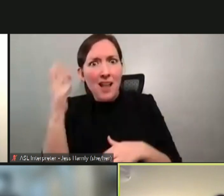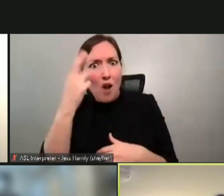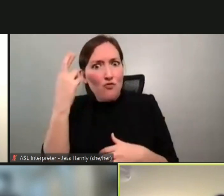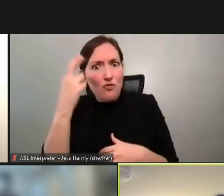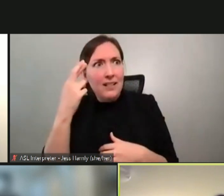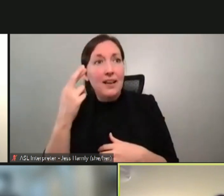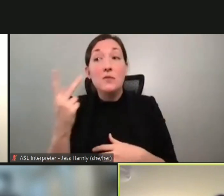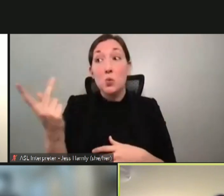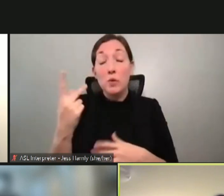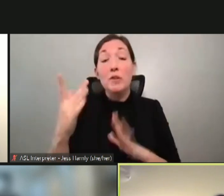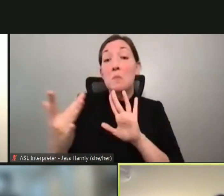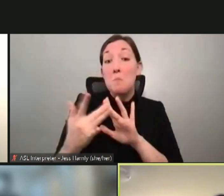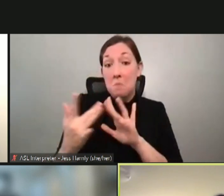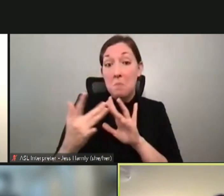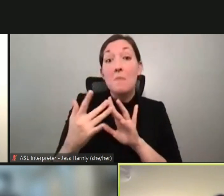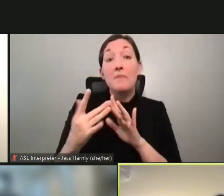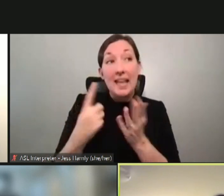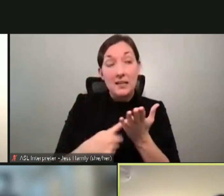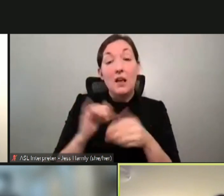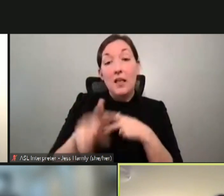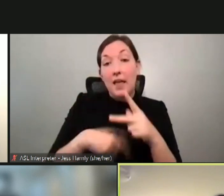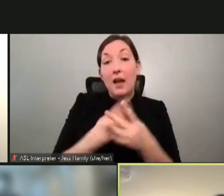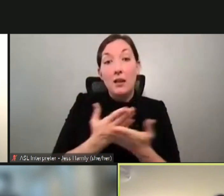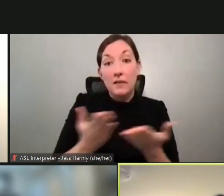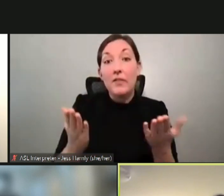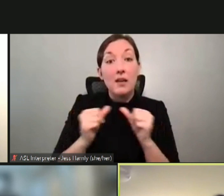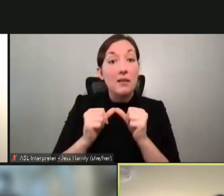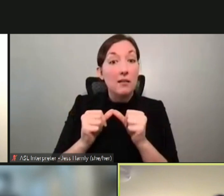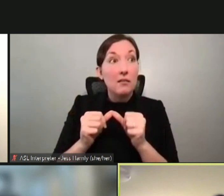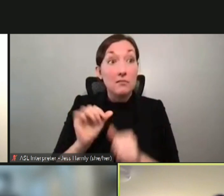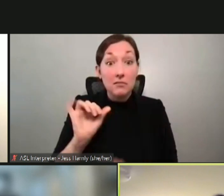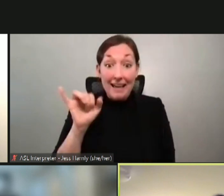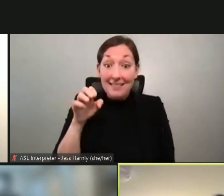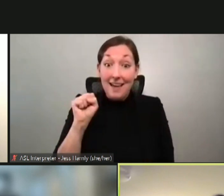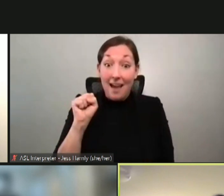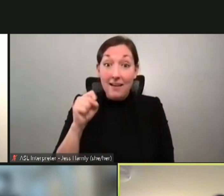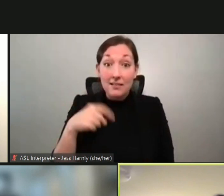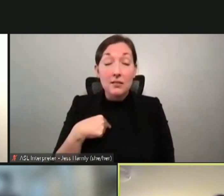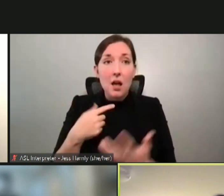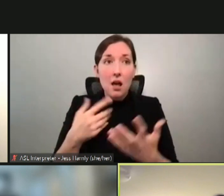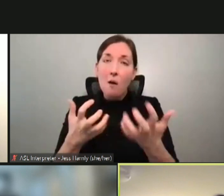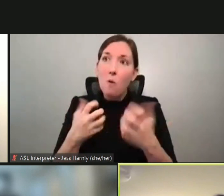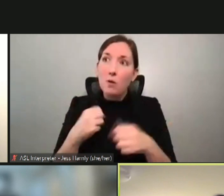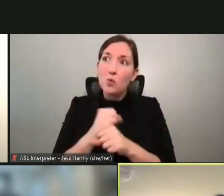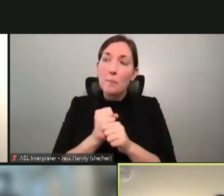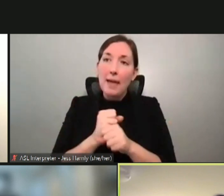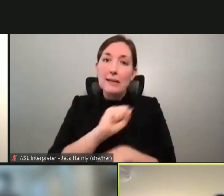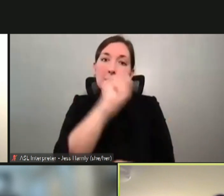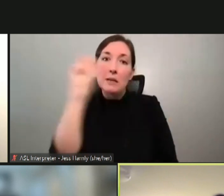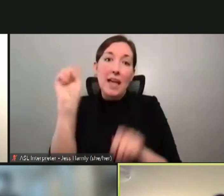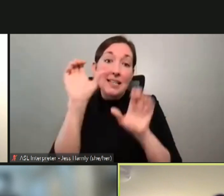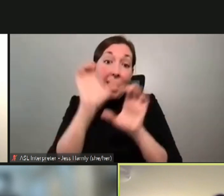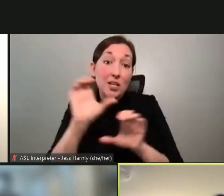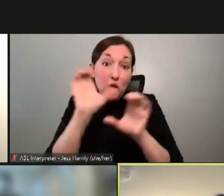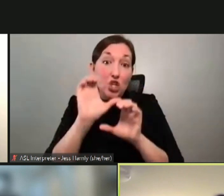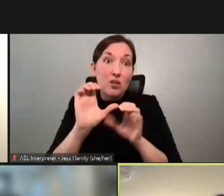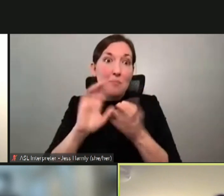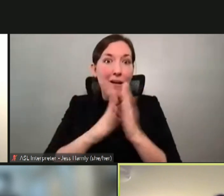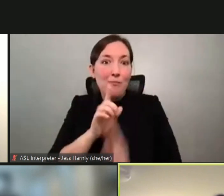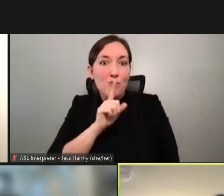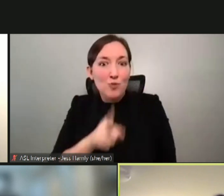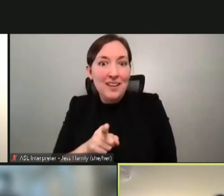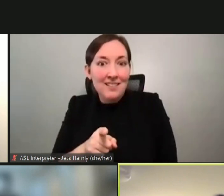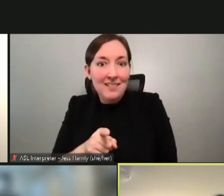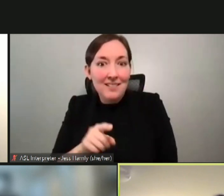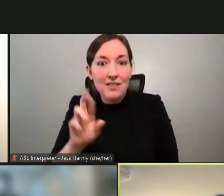speaking, we haven't been discussing this kind of thing. And yes, I would like to make space exploration a reality. But